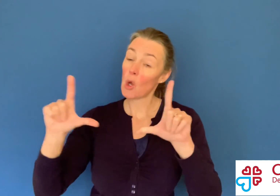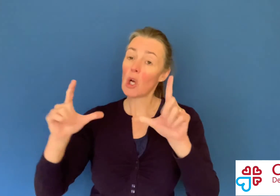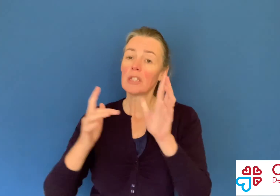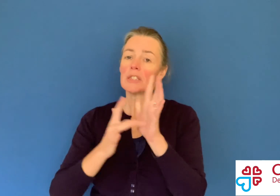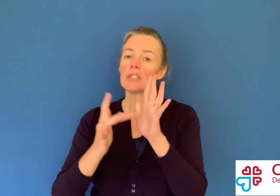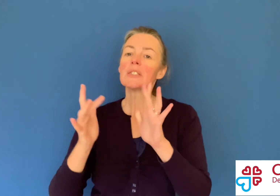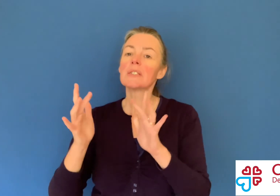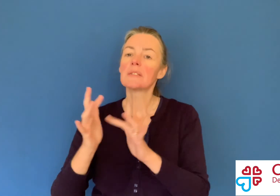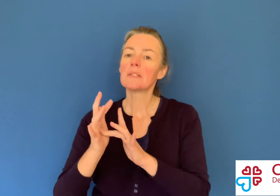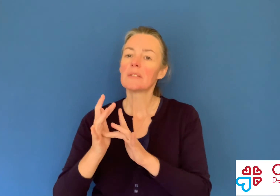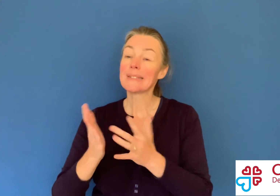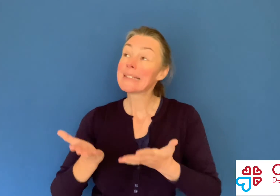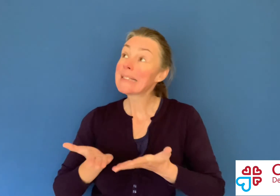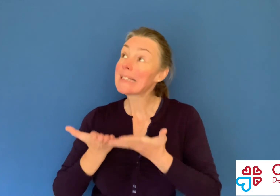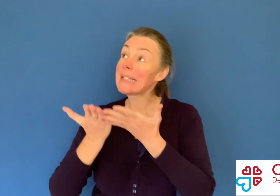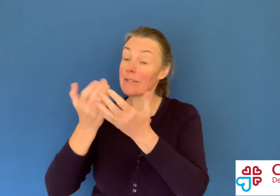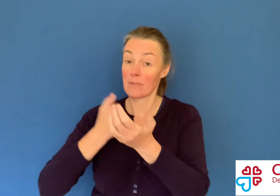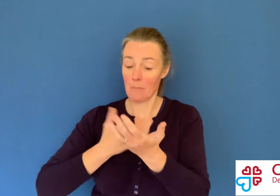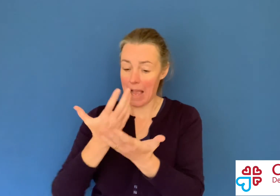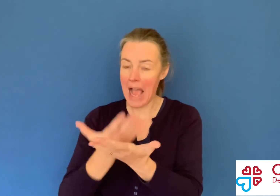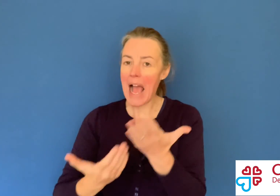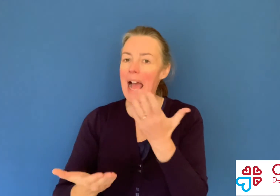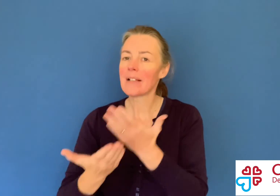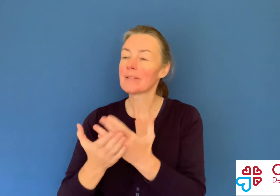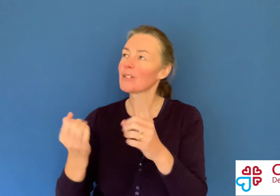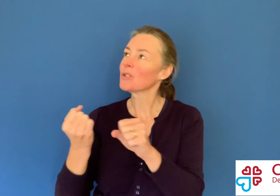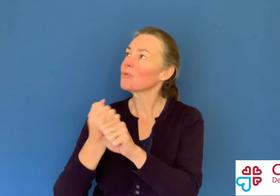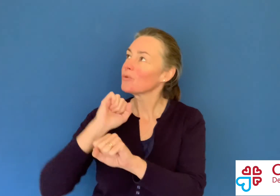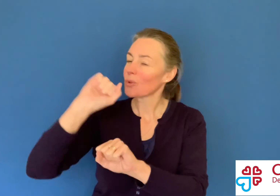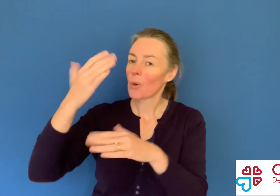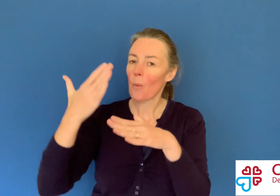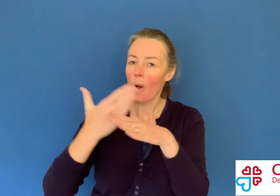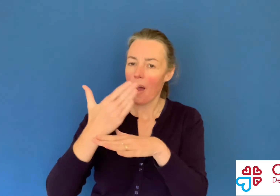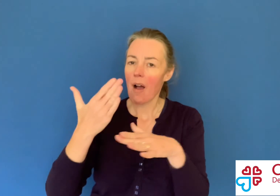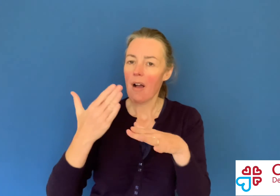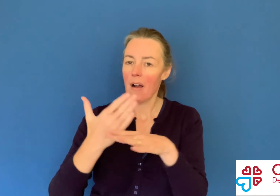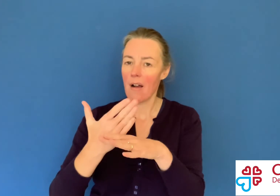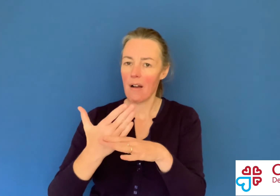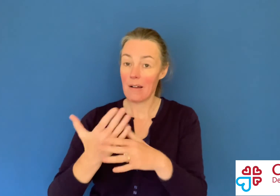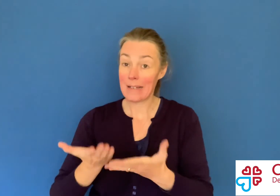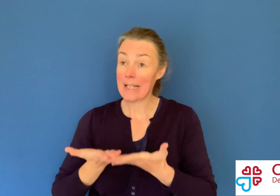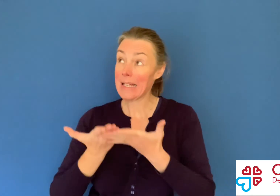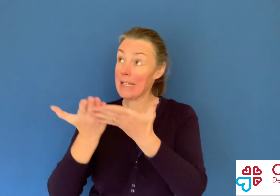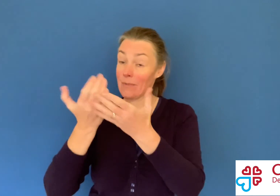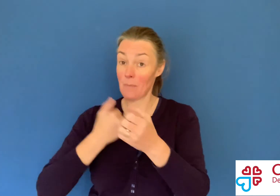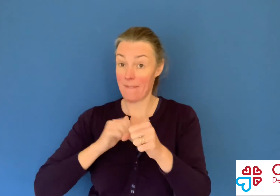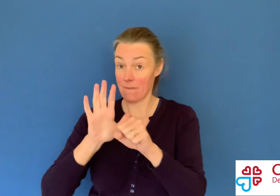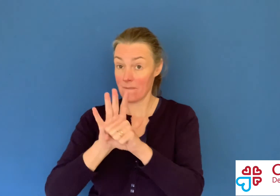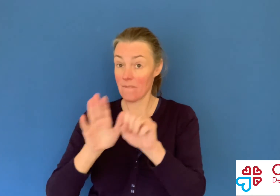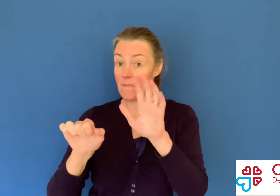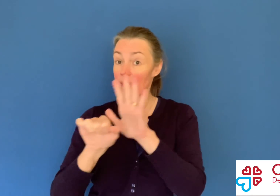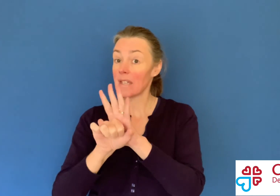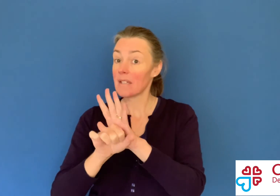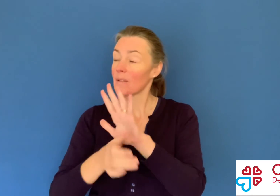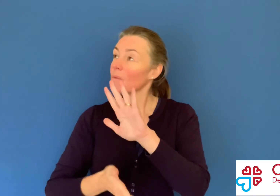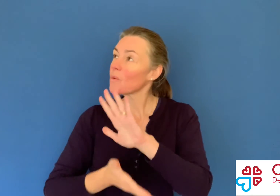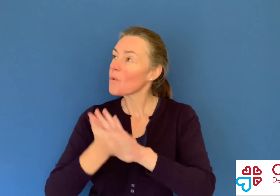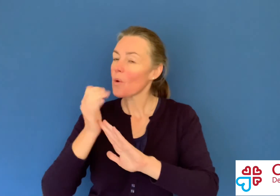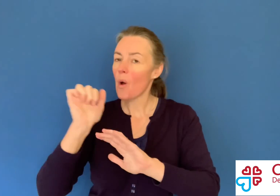Lord Jesus, I give you my hands to do your work. I give you my feet to